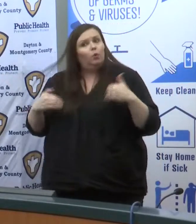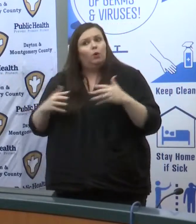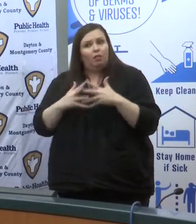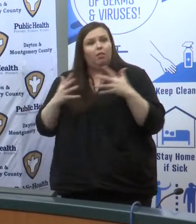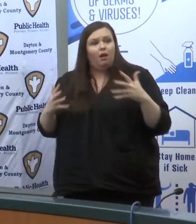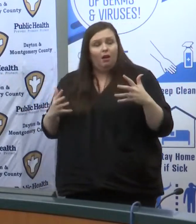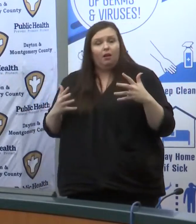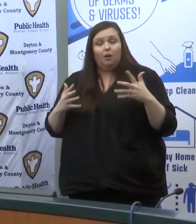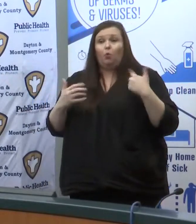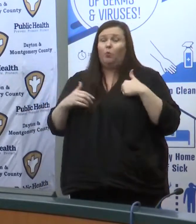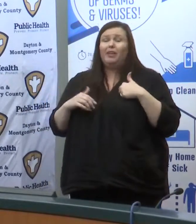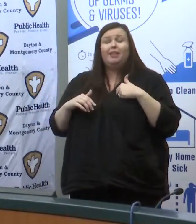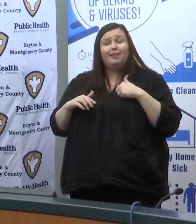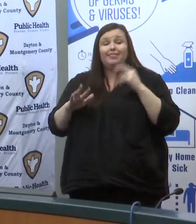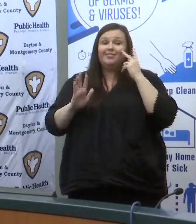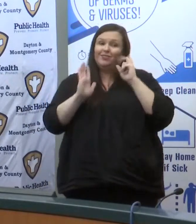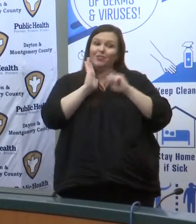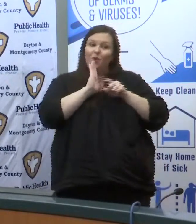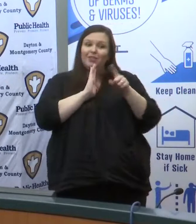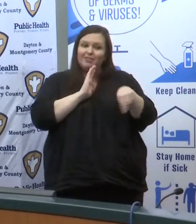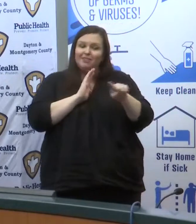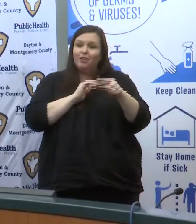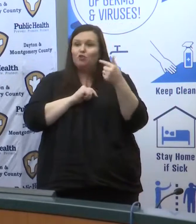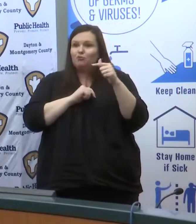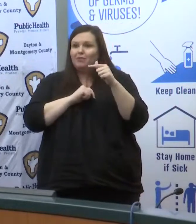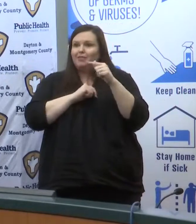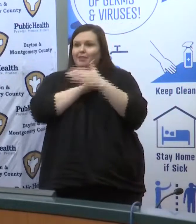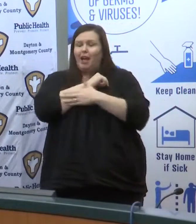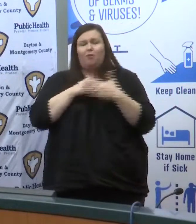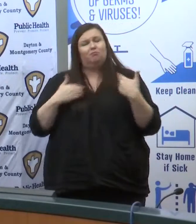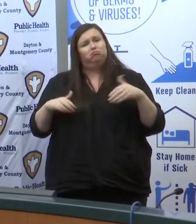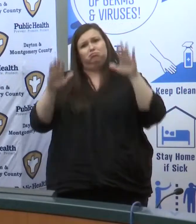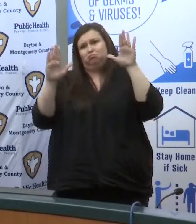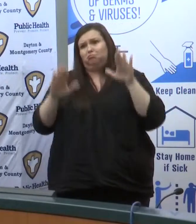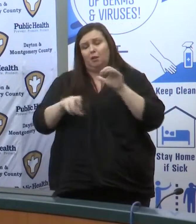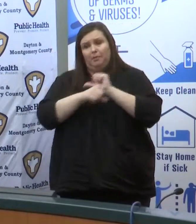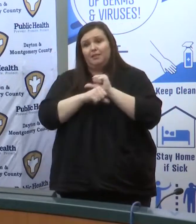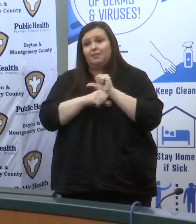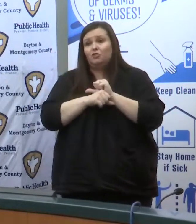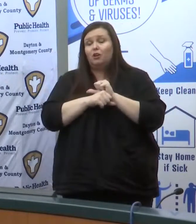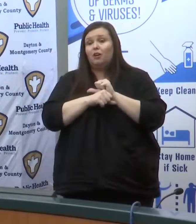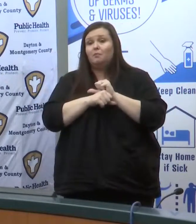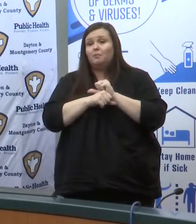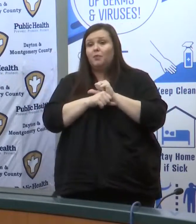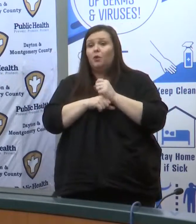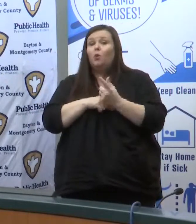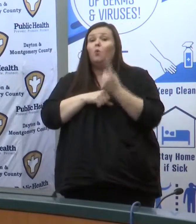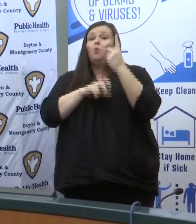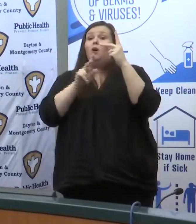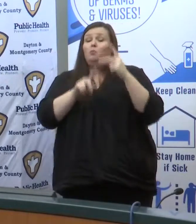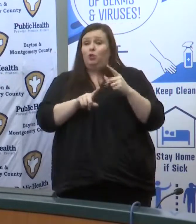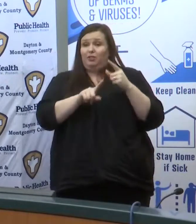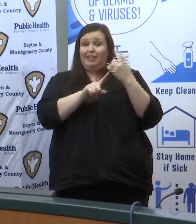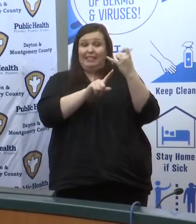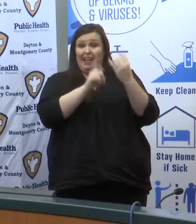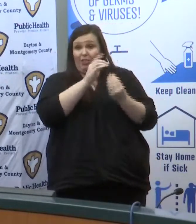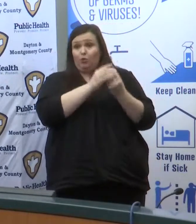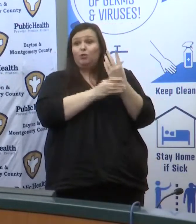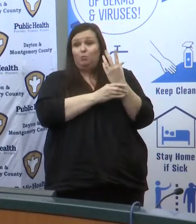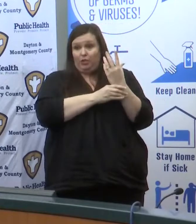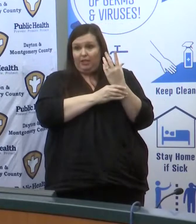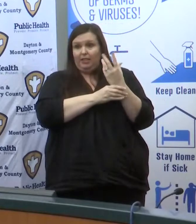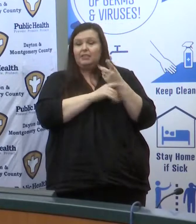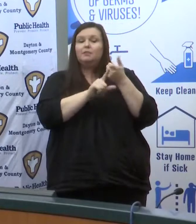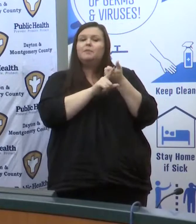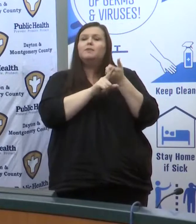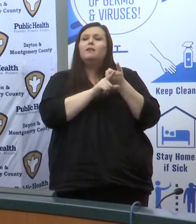going on in Greene County I want to give you an example of that one would be Josue Solomon of Yellow Springs he's the village